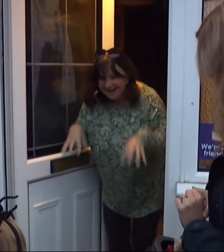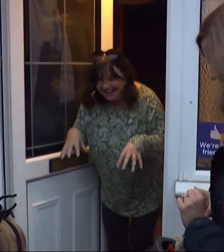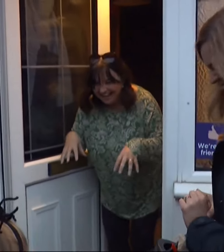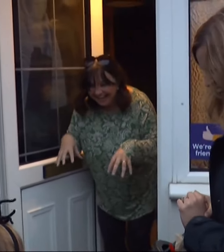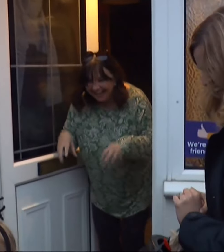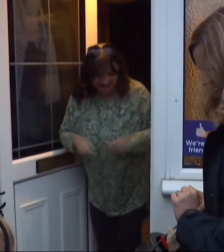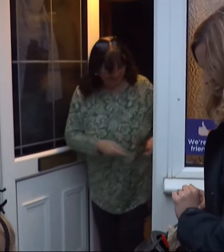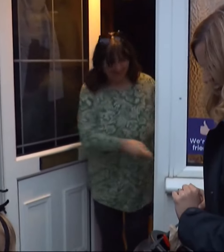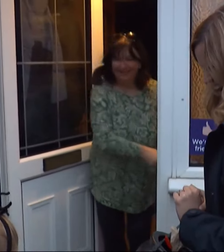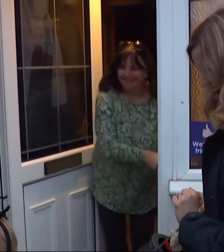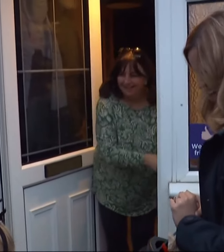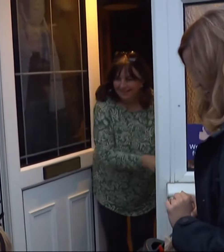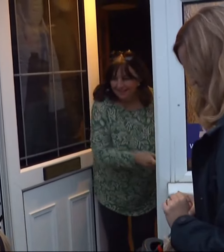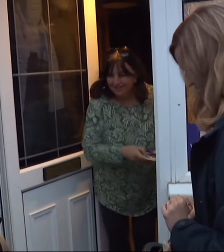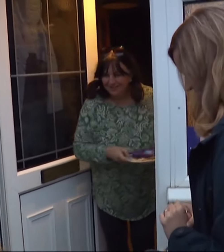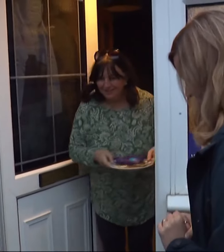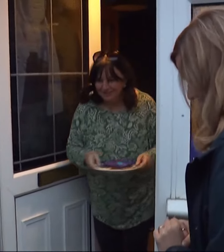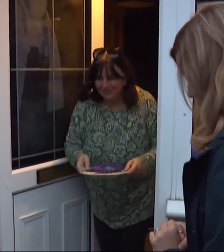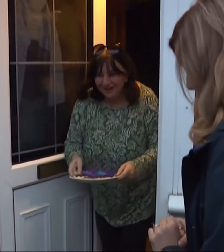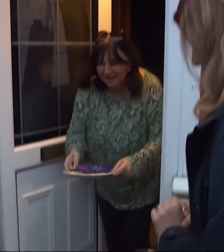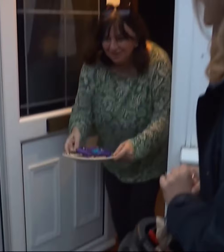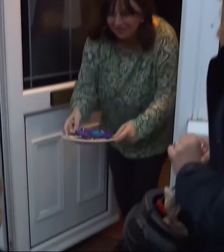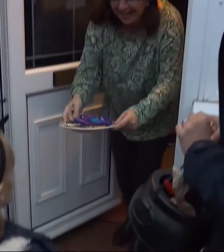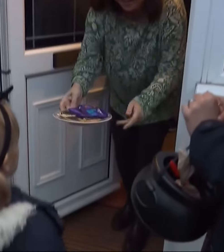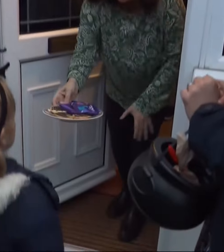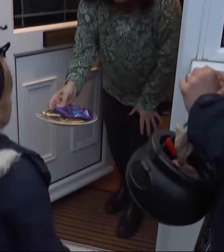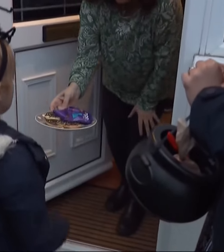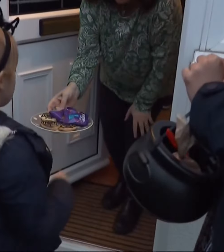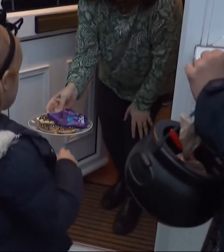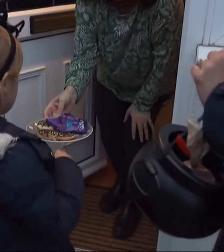These are Ada's first conversations with the people who live on her road.